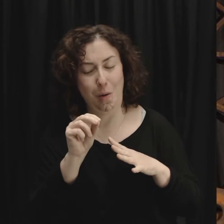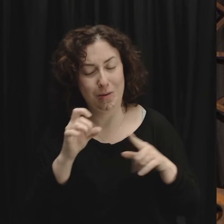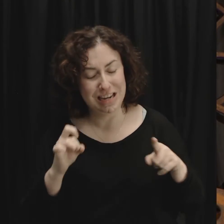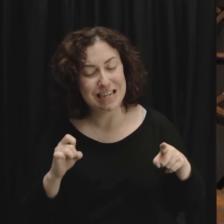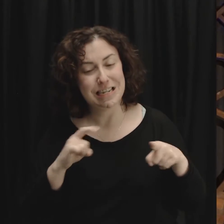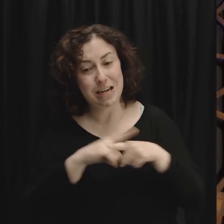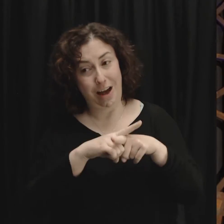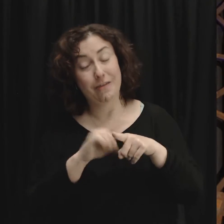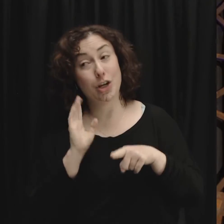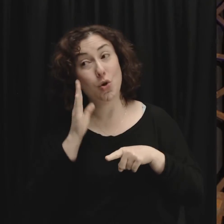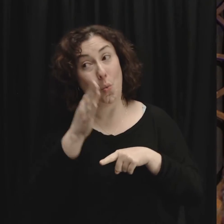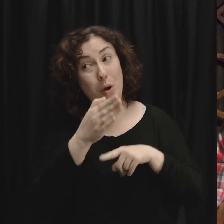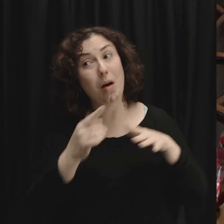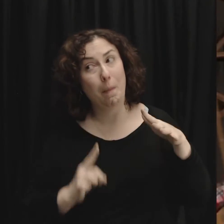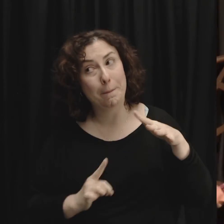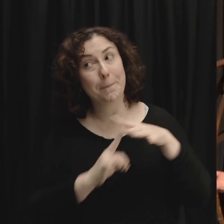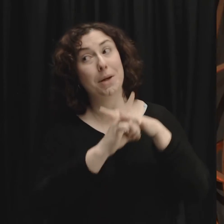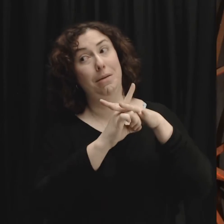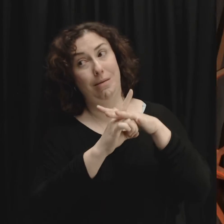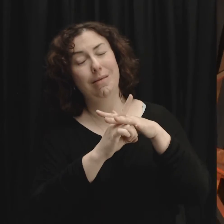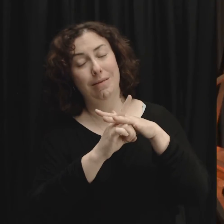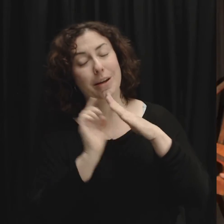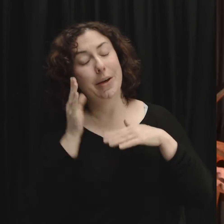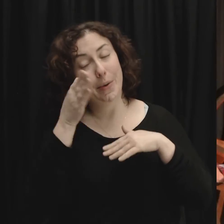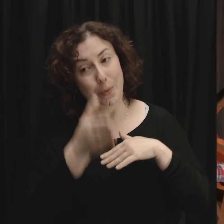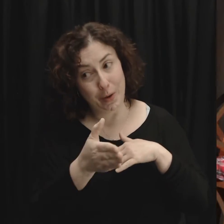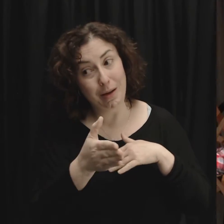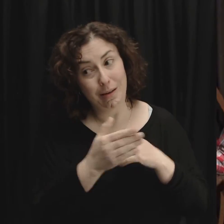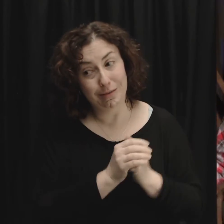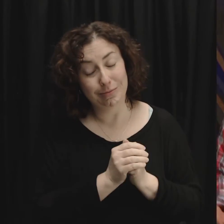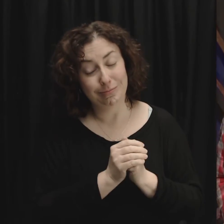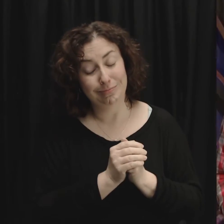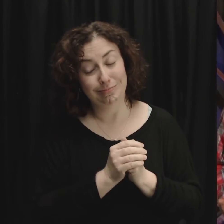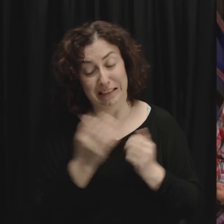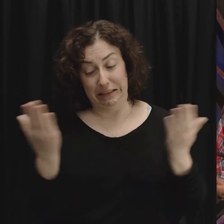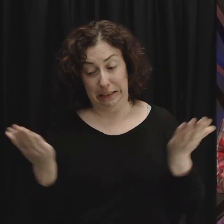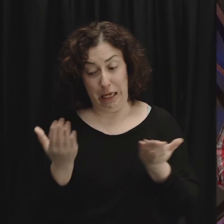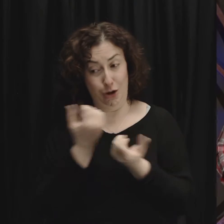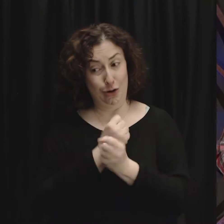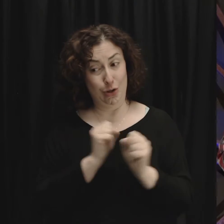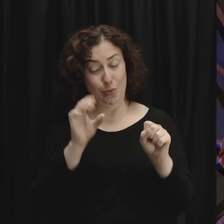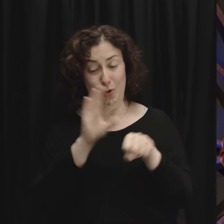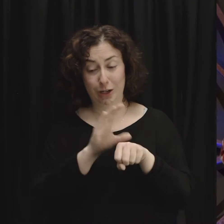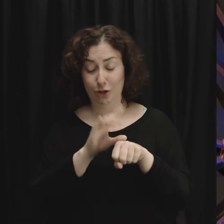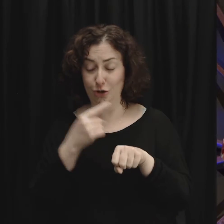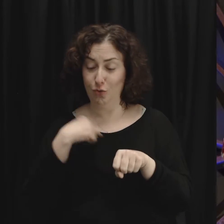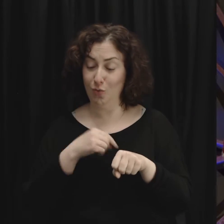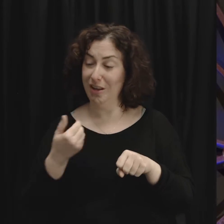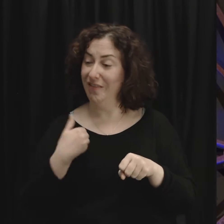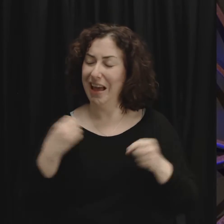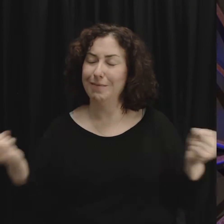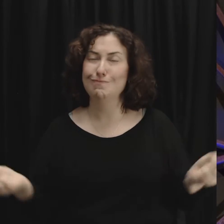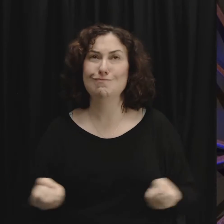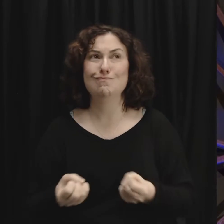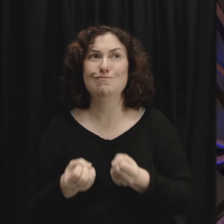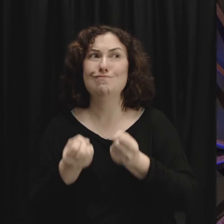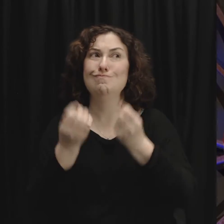to tell you after 12 and a half years of being the pastor of the rescued church we have had all kinds of conflict in our church and I'm telling you